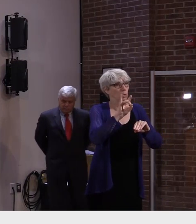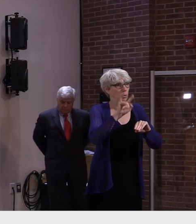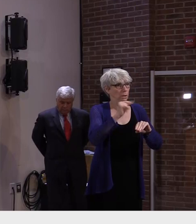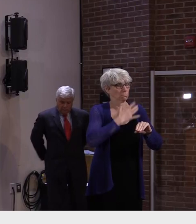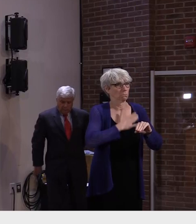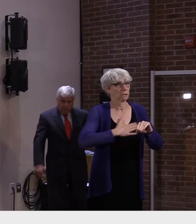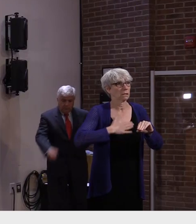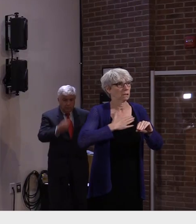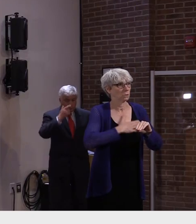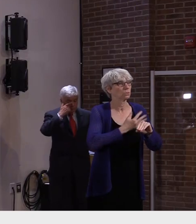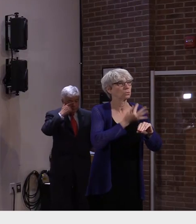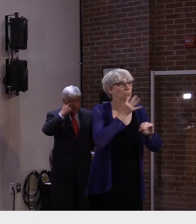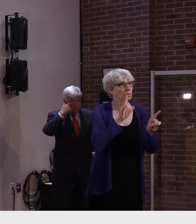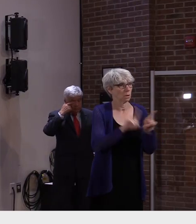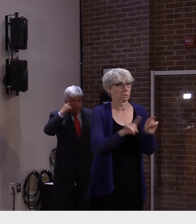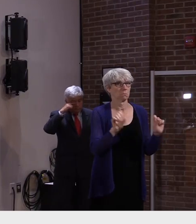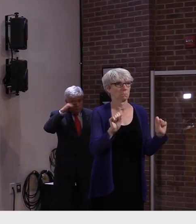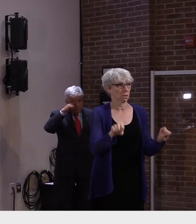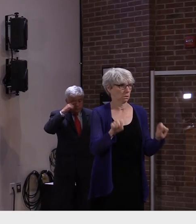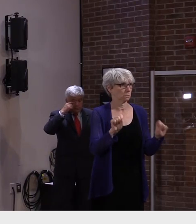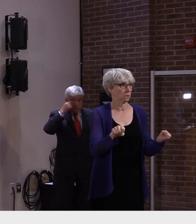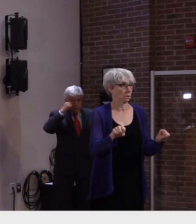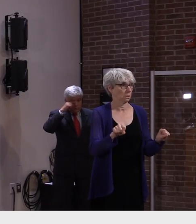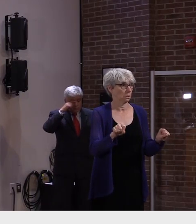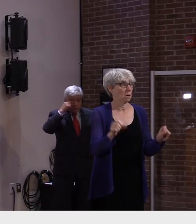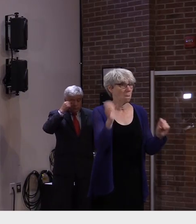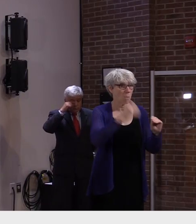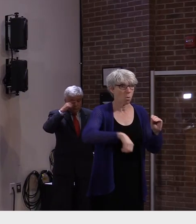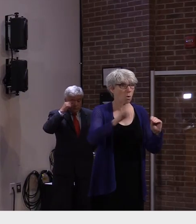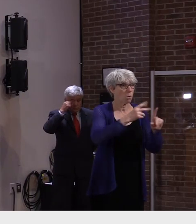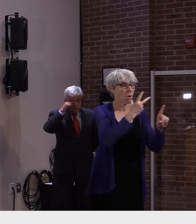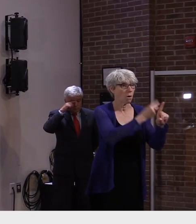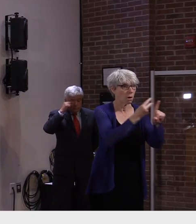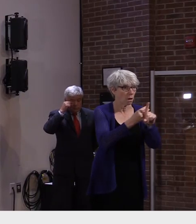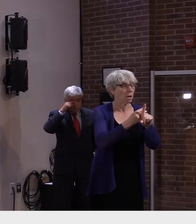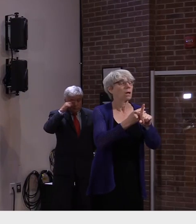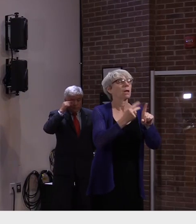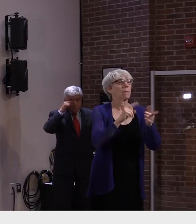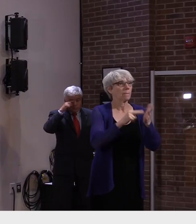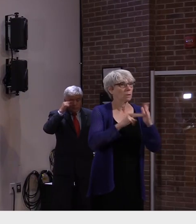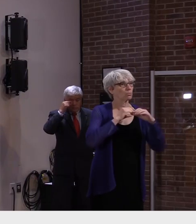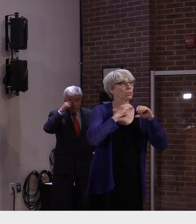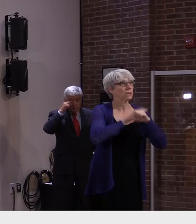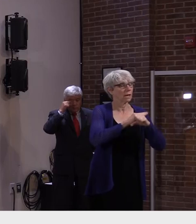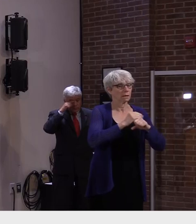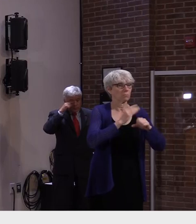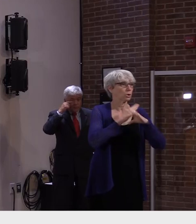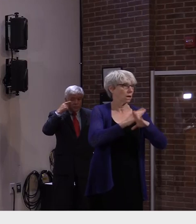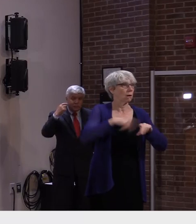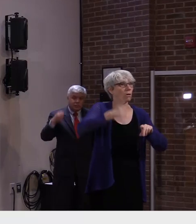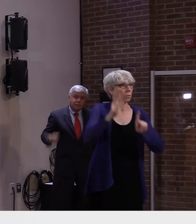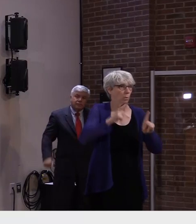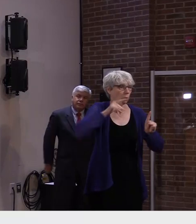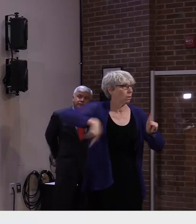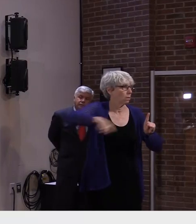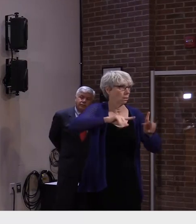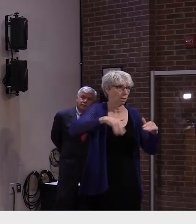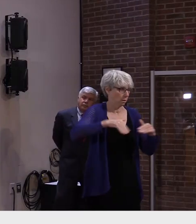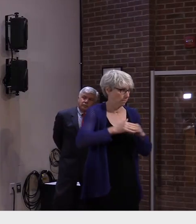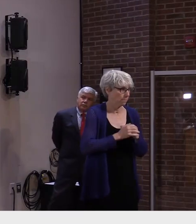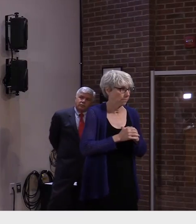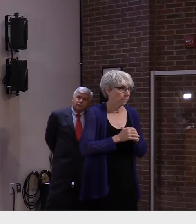possible because that protection is how we ensure people are protected so many vermonters have been vaccinated